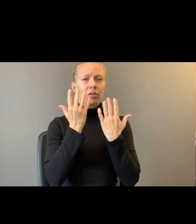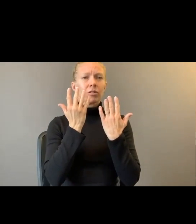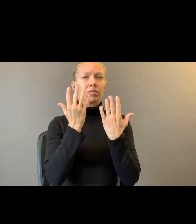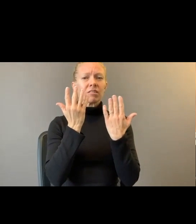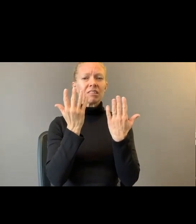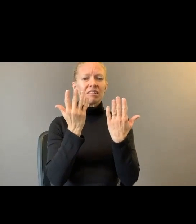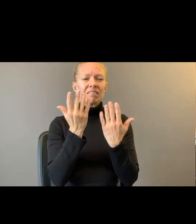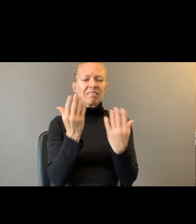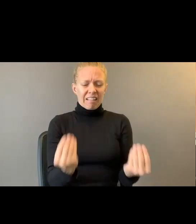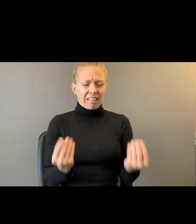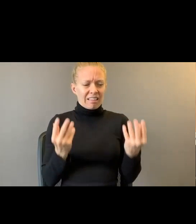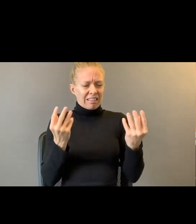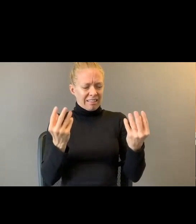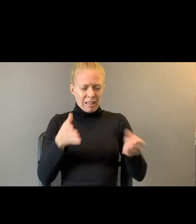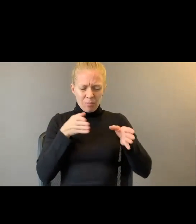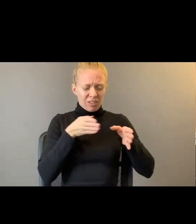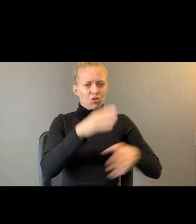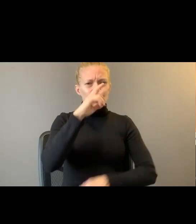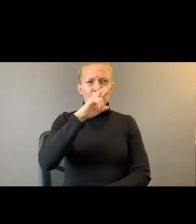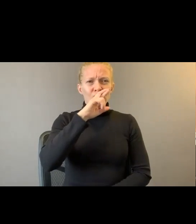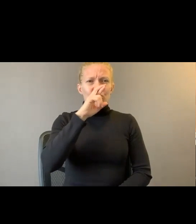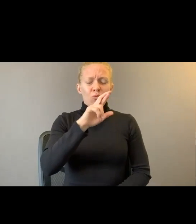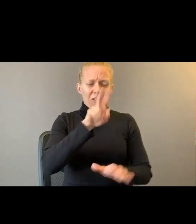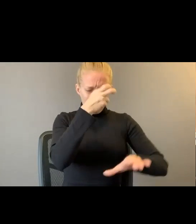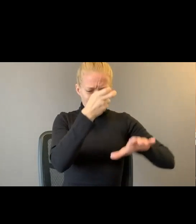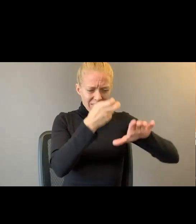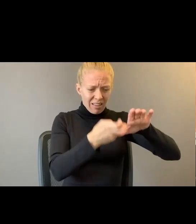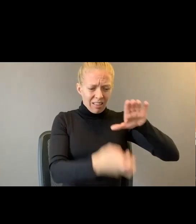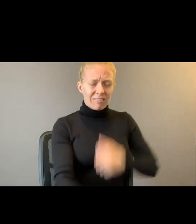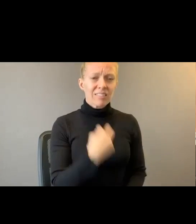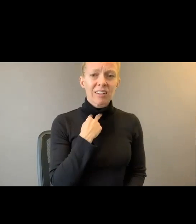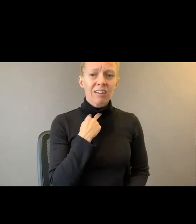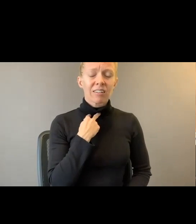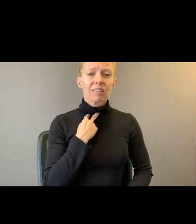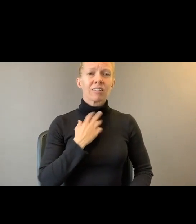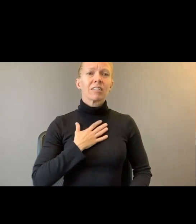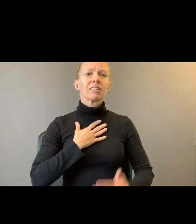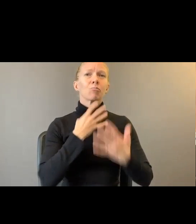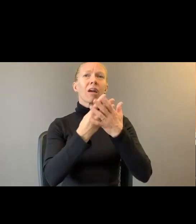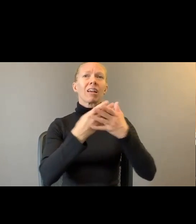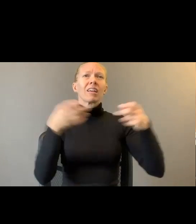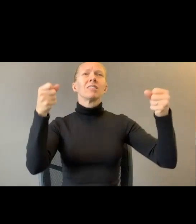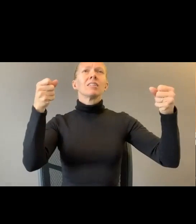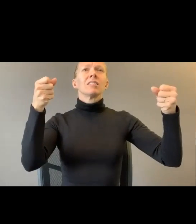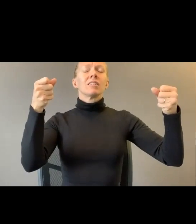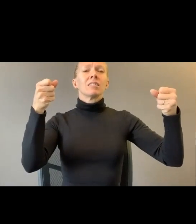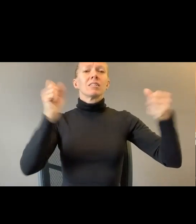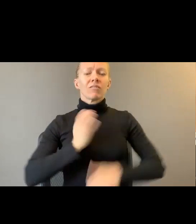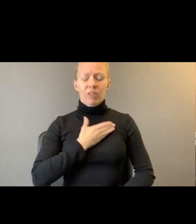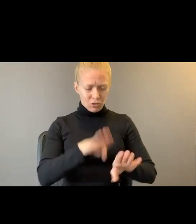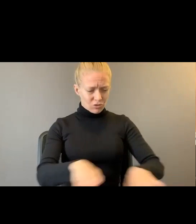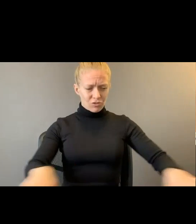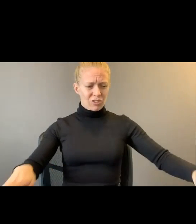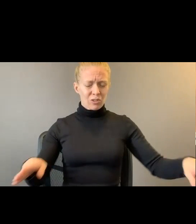rat. Fell in a hole. Stuck in a well. I rattle the cages of our children. Everywhere else